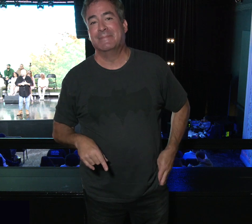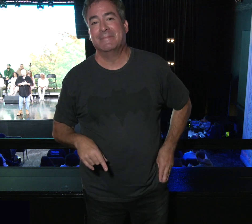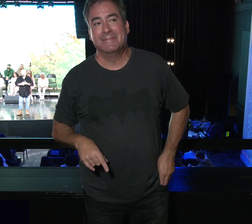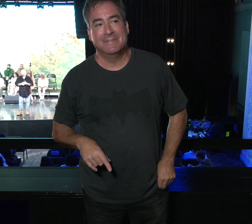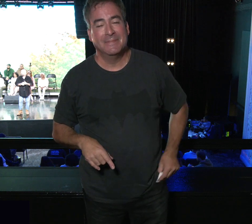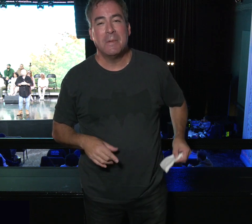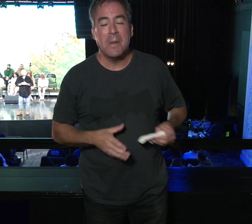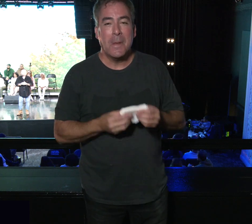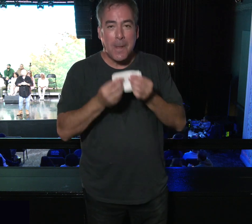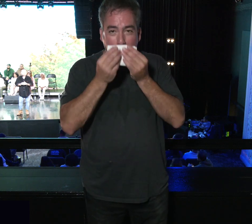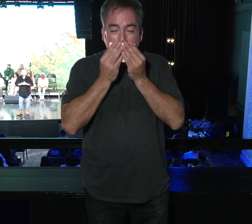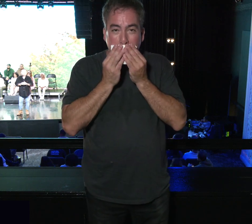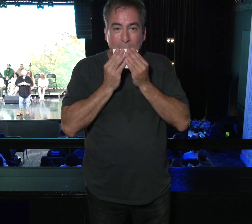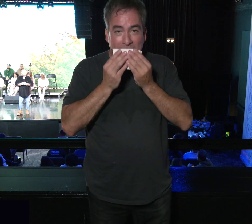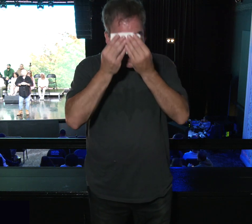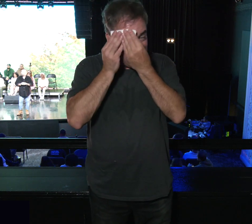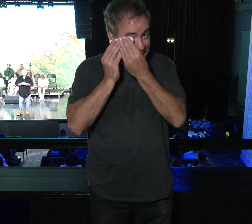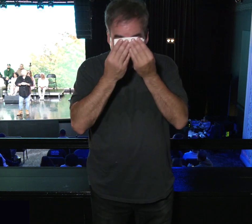I know that too.